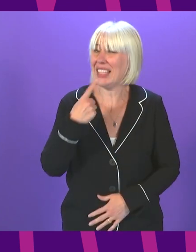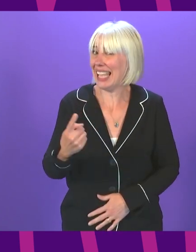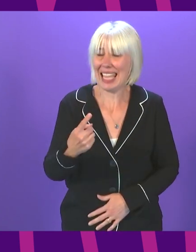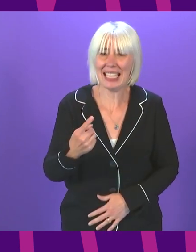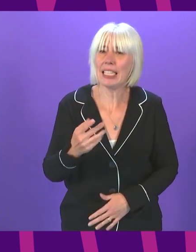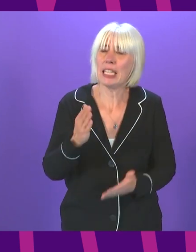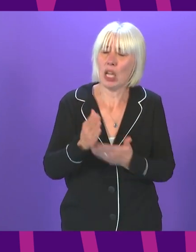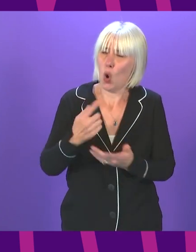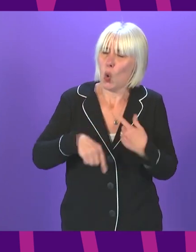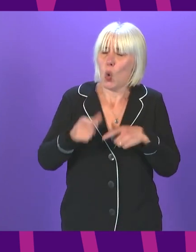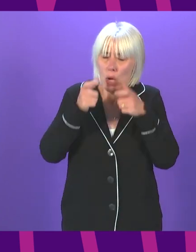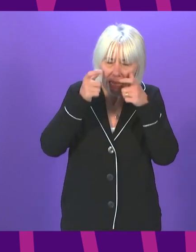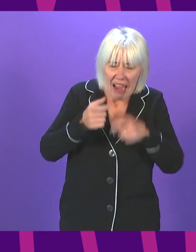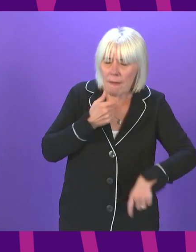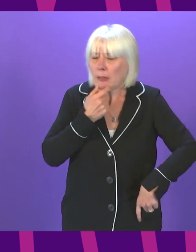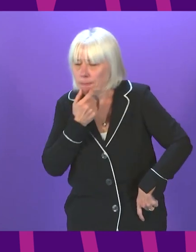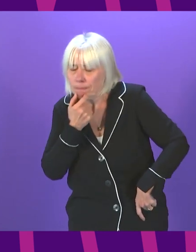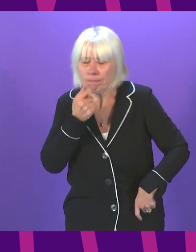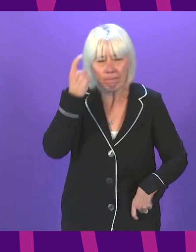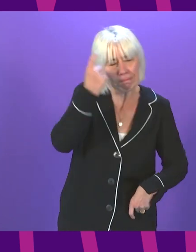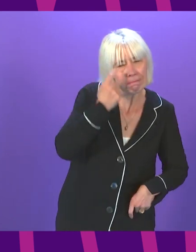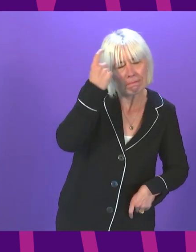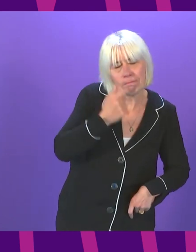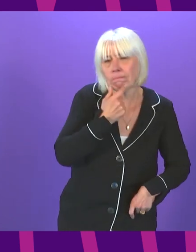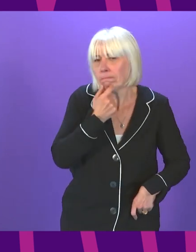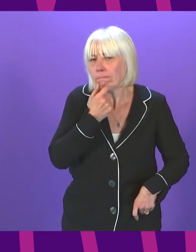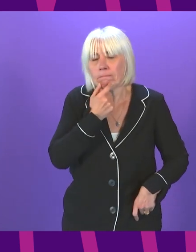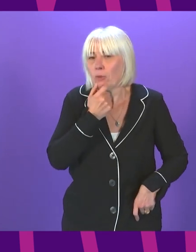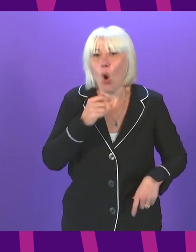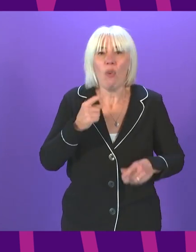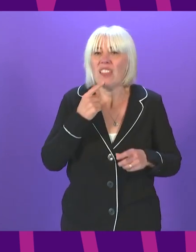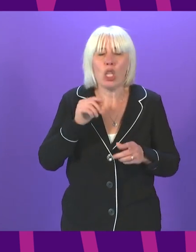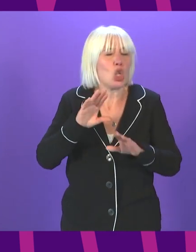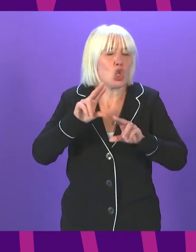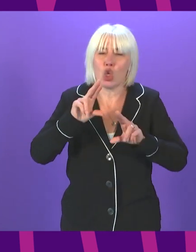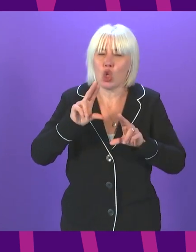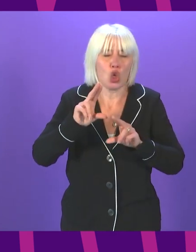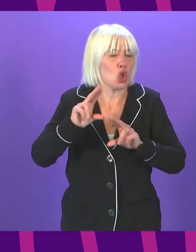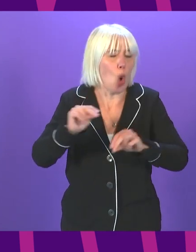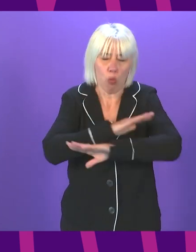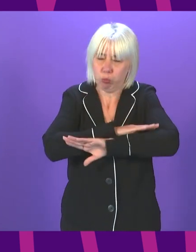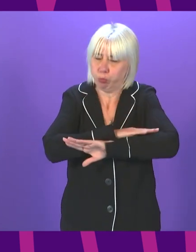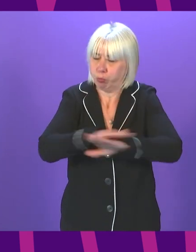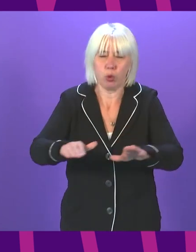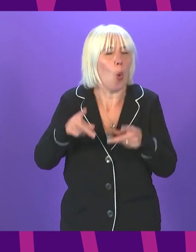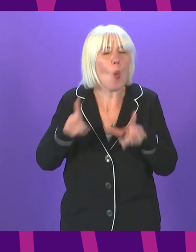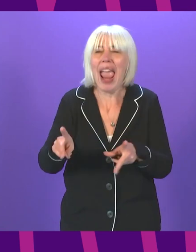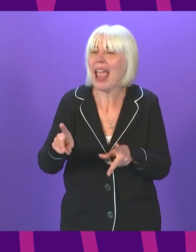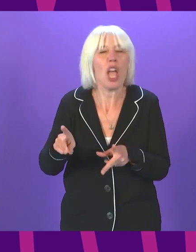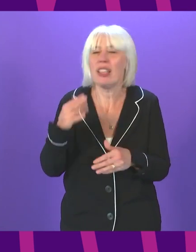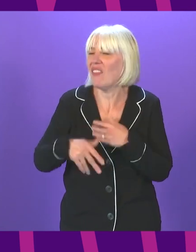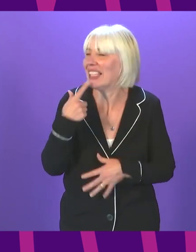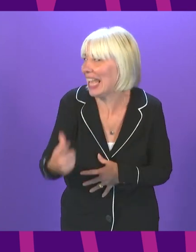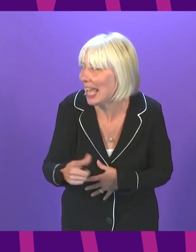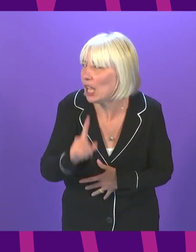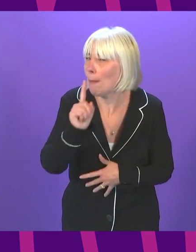We've been very carefully considering this. We have not ruled out and have been very clear not to rule it out. But we've made sure we have